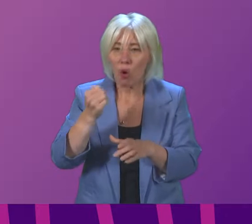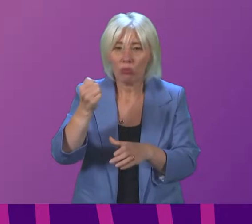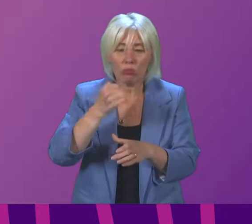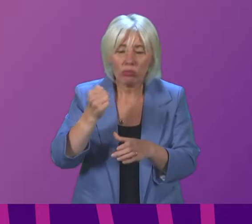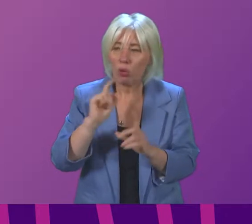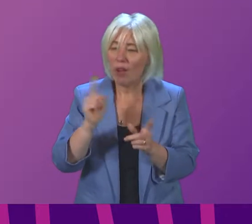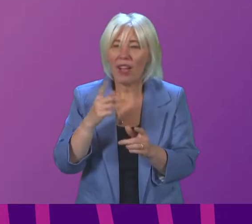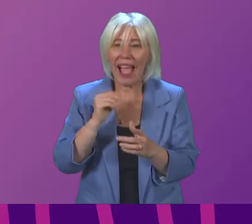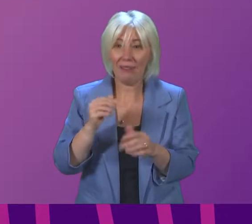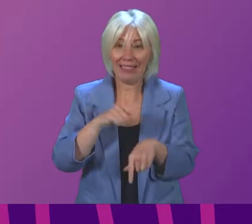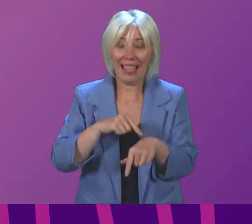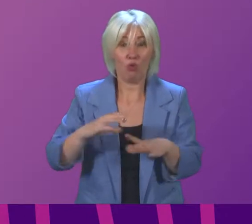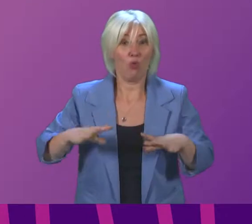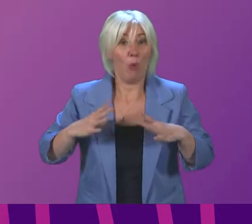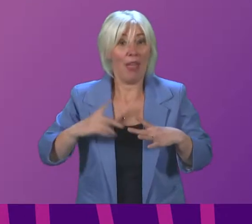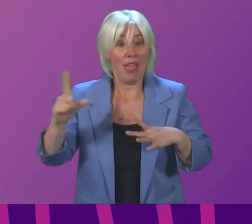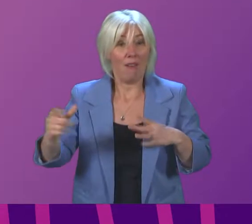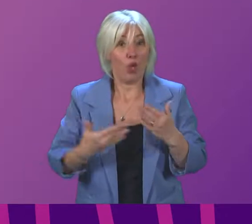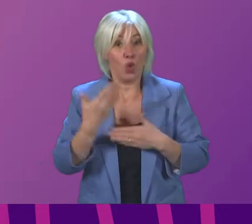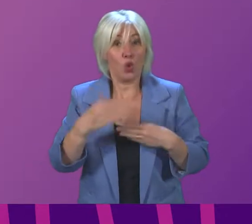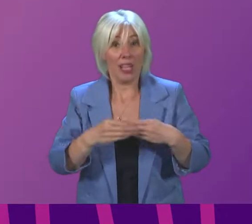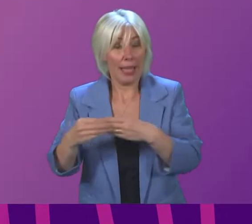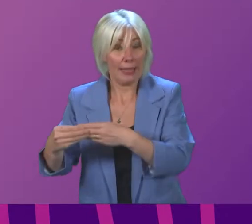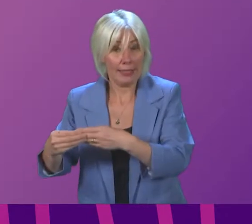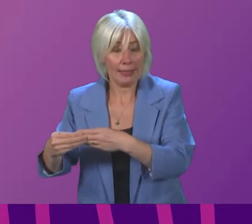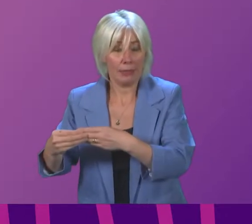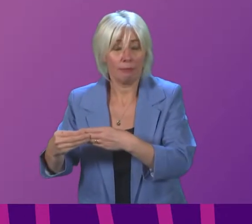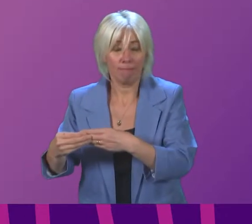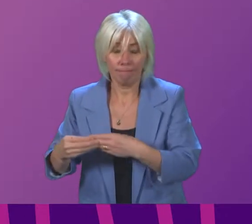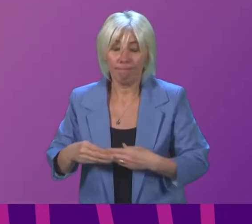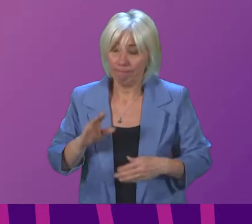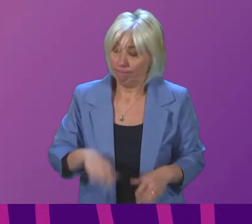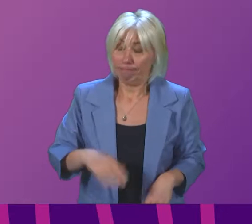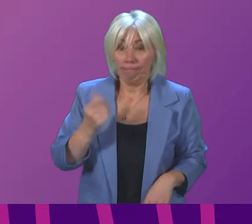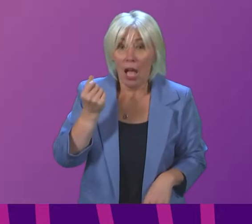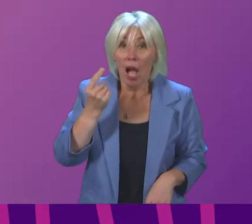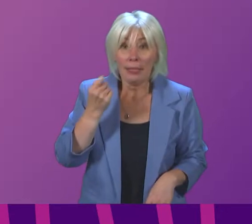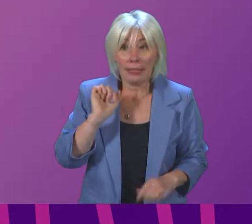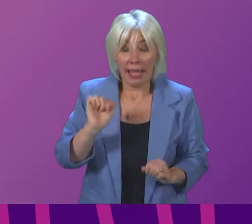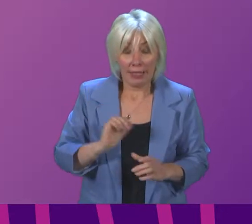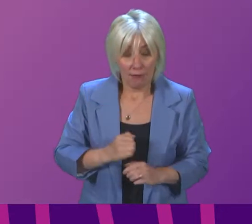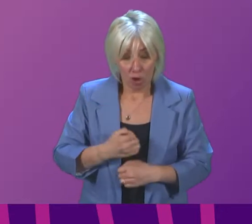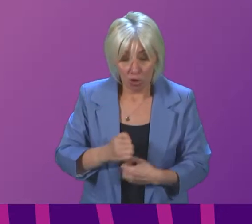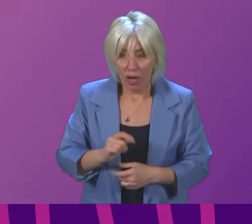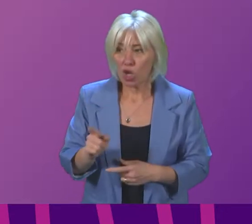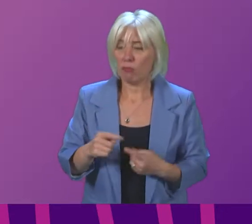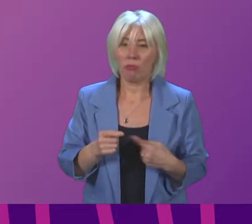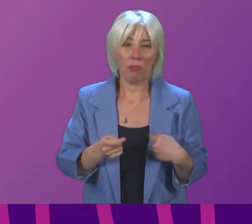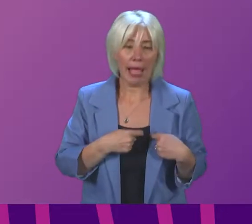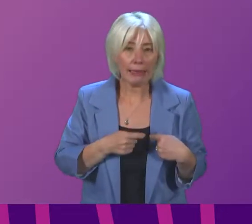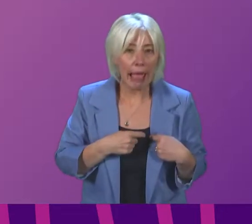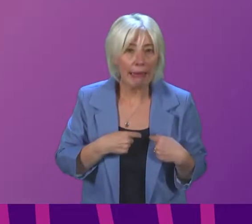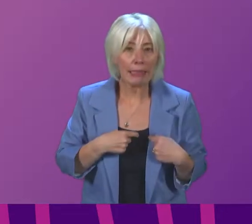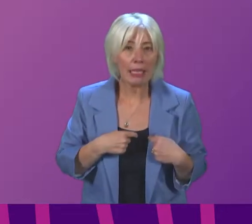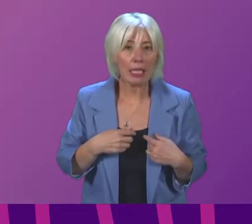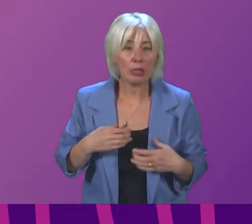First Minister We will do that as far as possible and I understand the frustration the anxiety the distress on the part of businesses